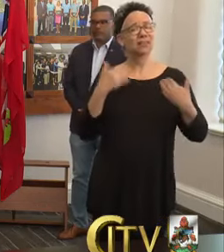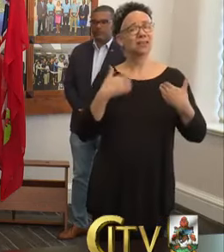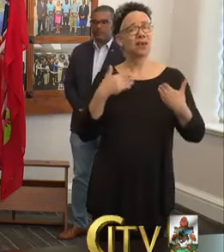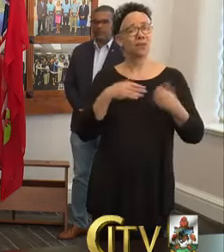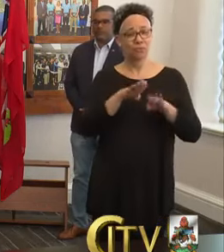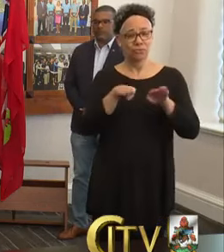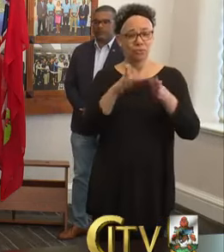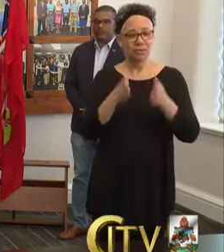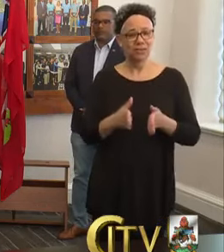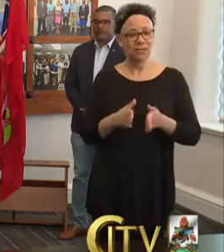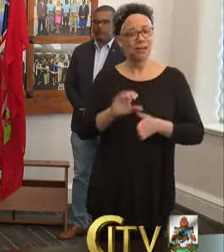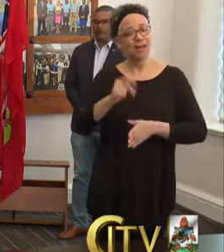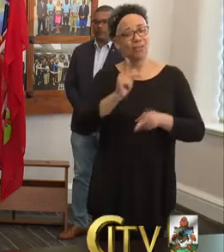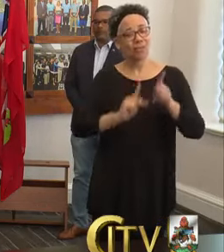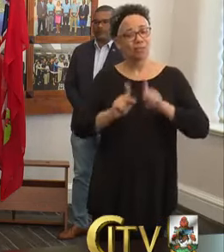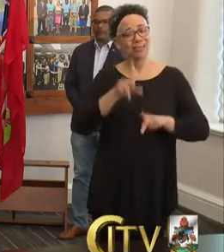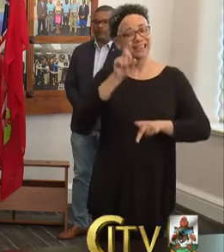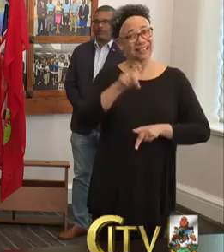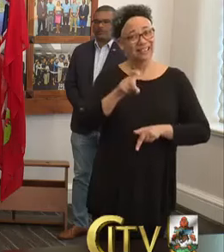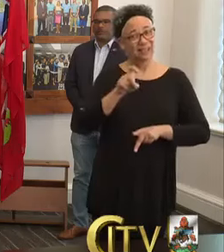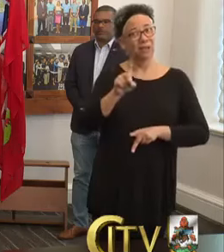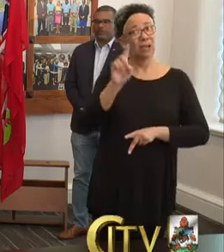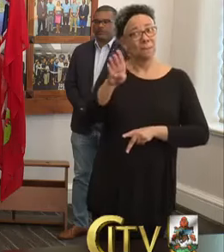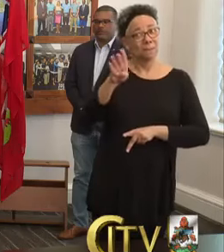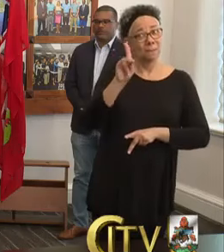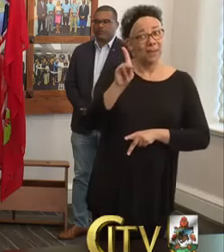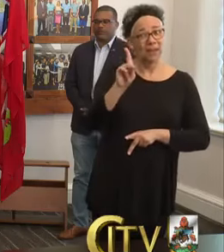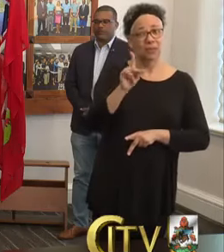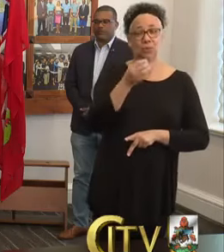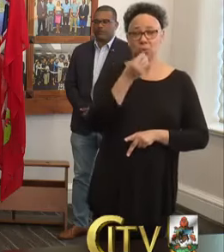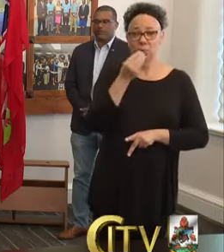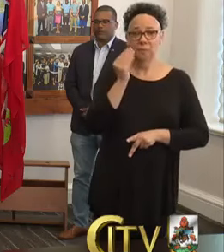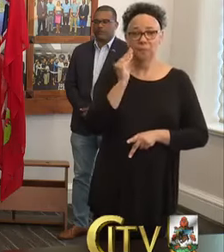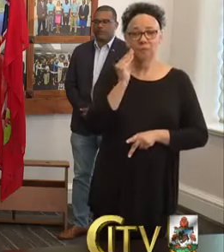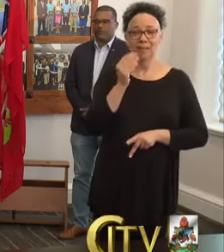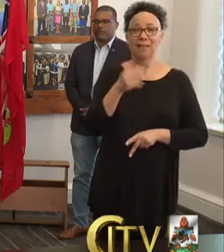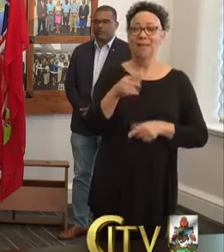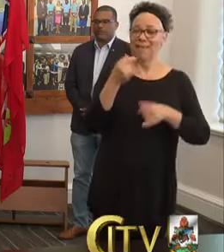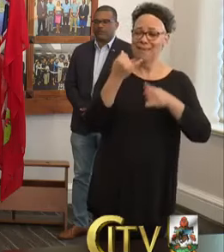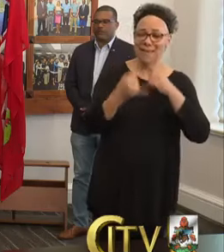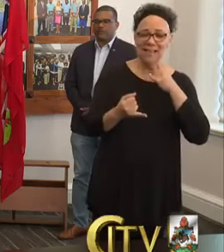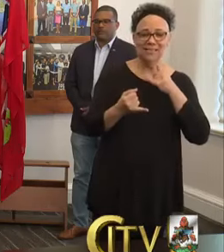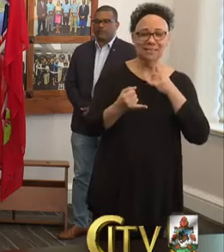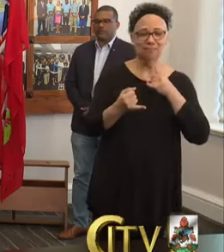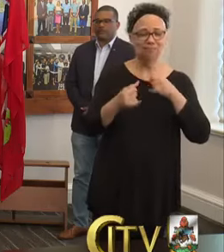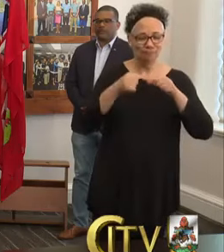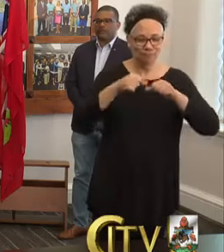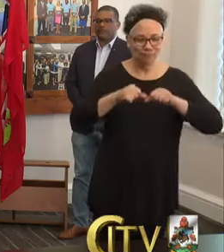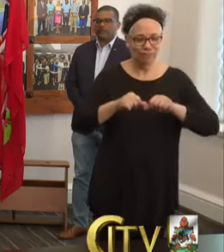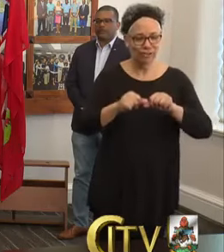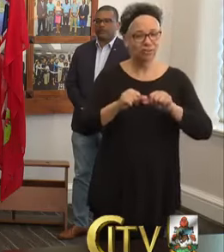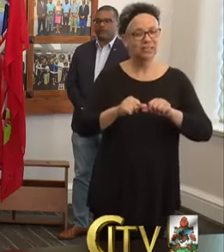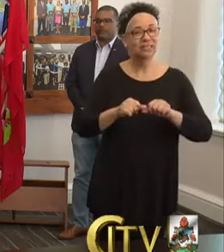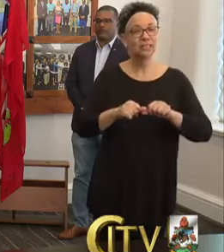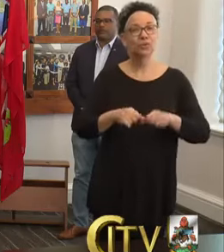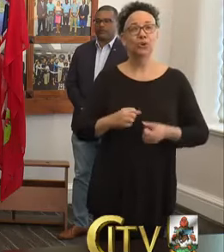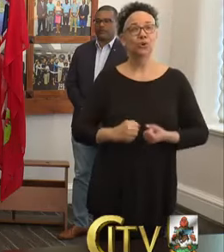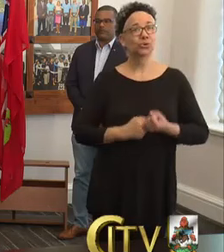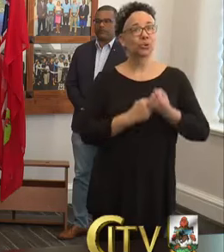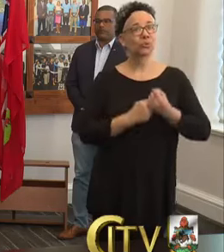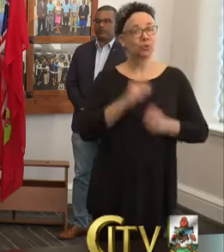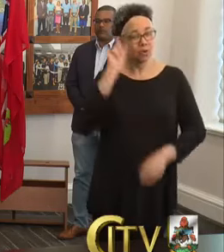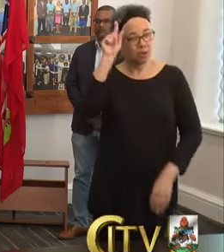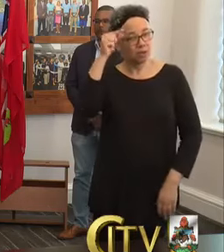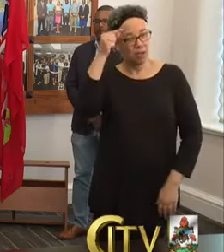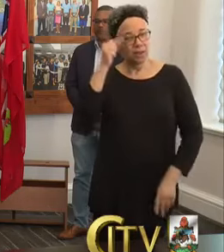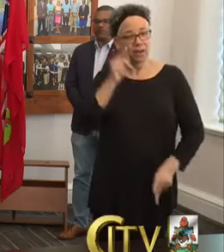others who need to get back here. Finally, let me offer my continued support to the Government and people of Bermuda